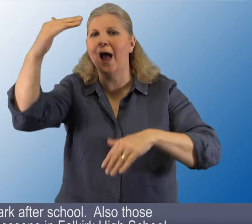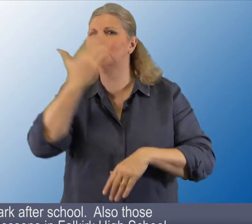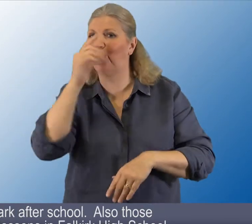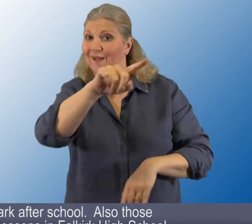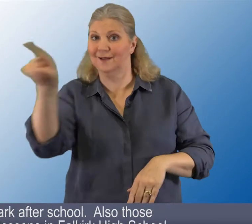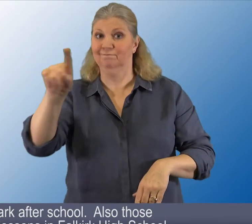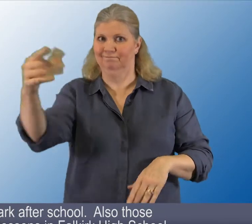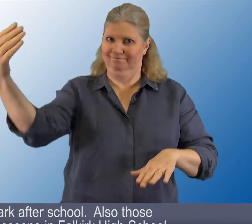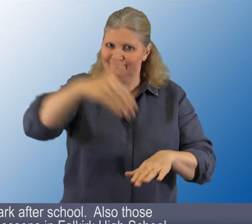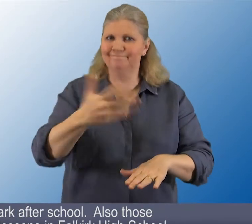Park After School.